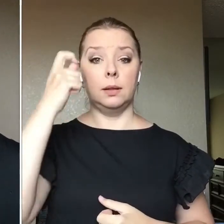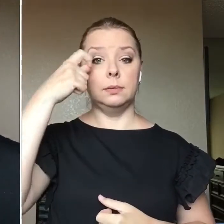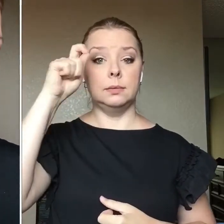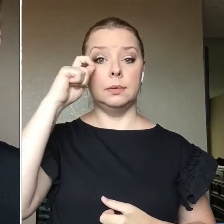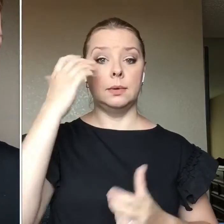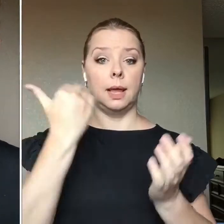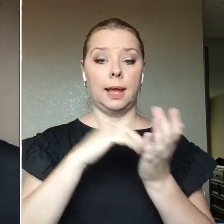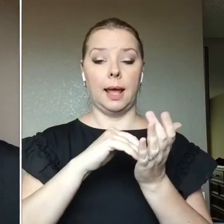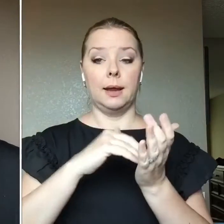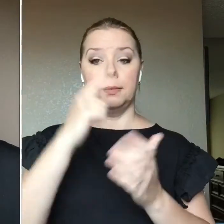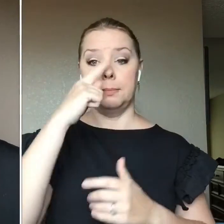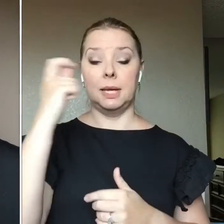Because why not